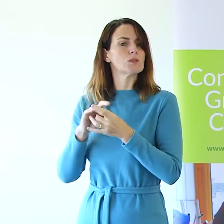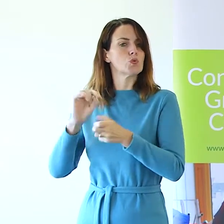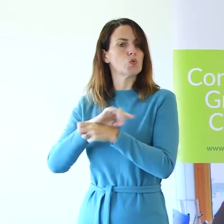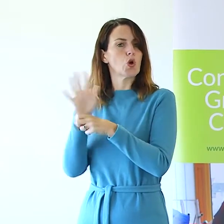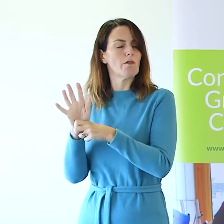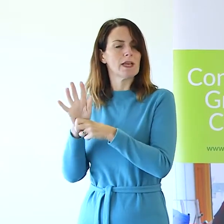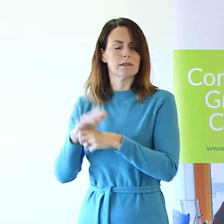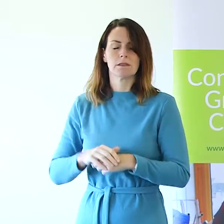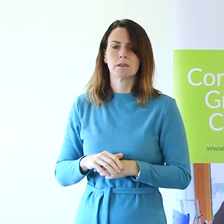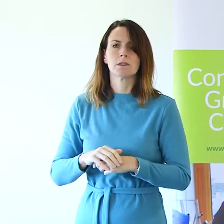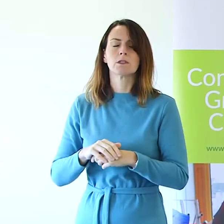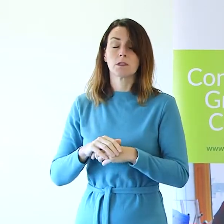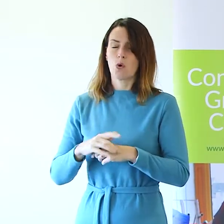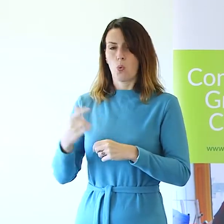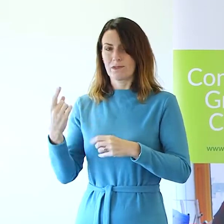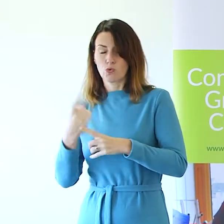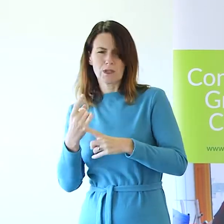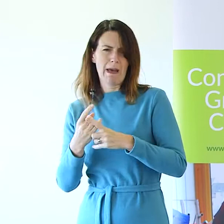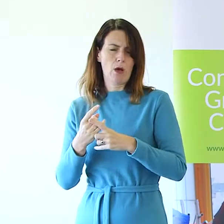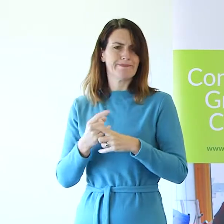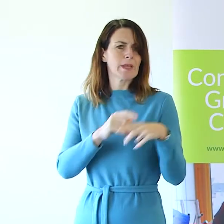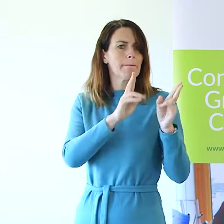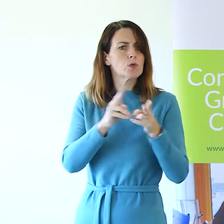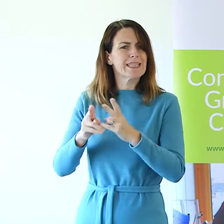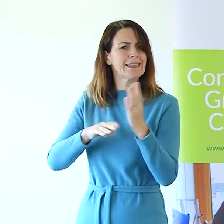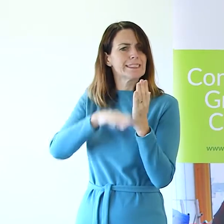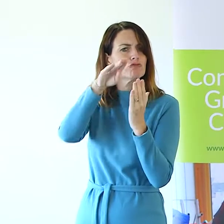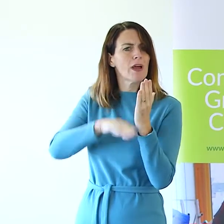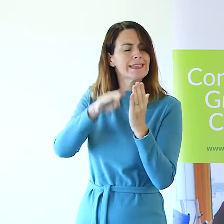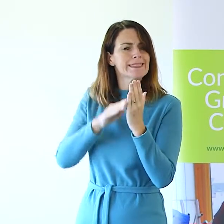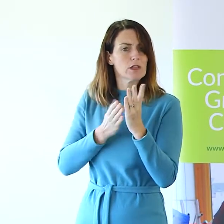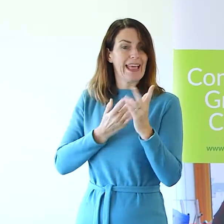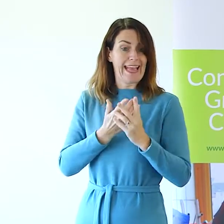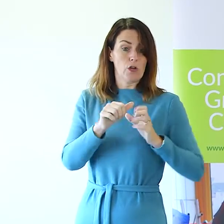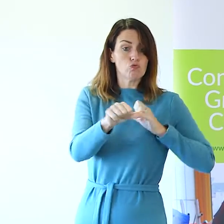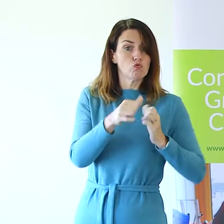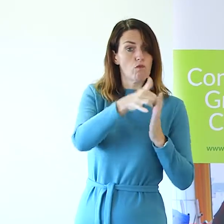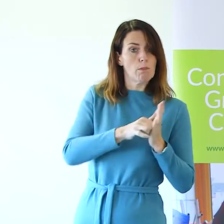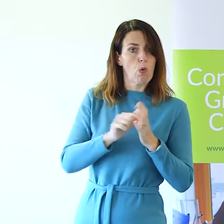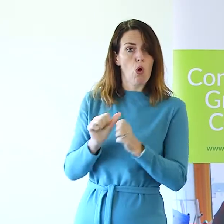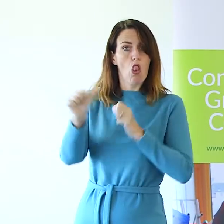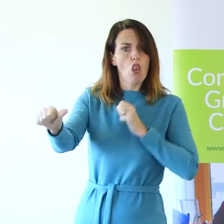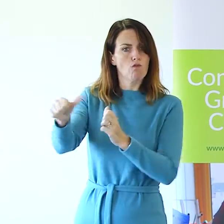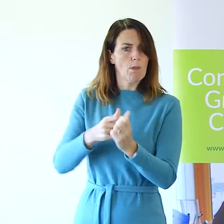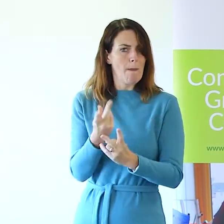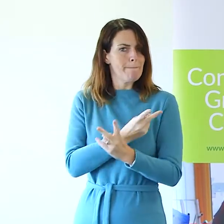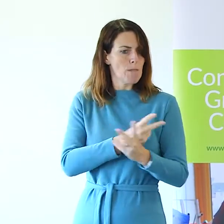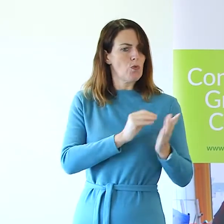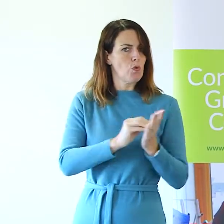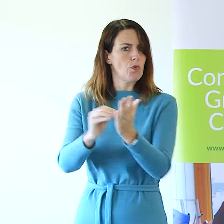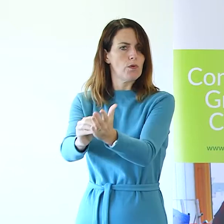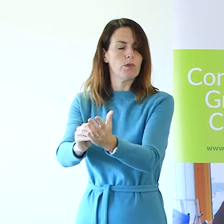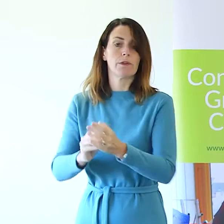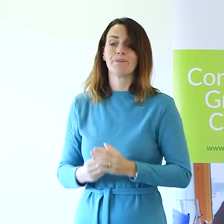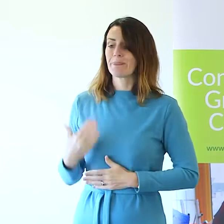on the higher mortality rates in both the short and the long report. The relationship between ethnicity